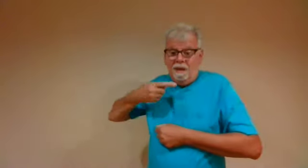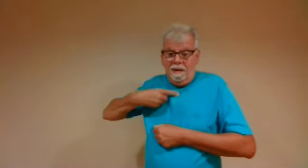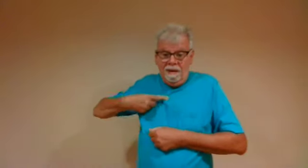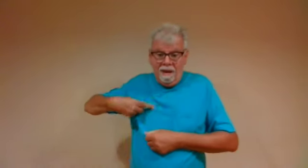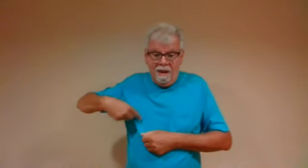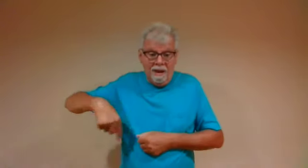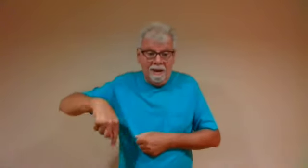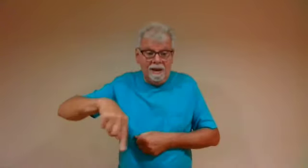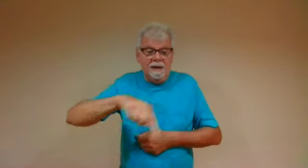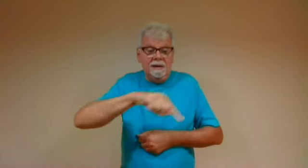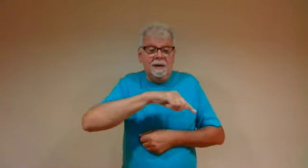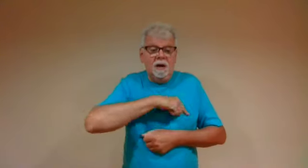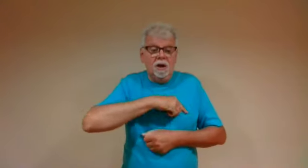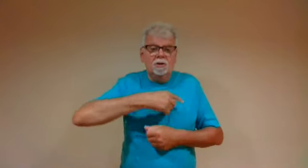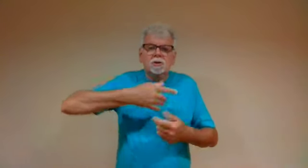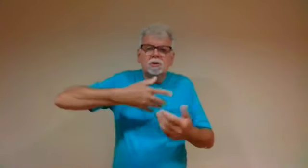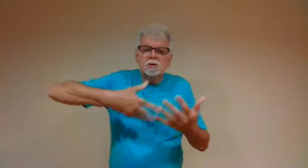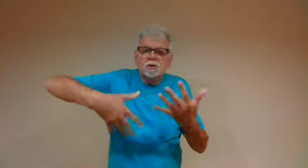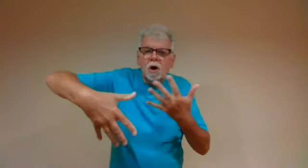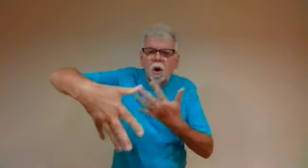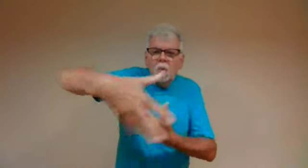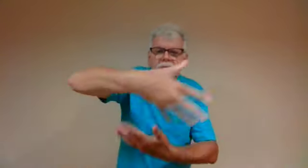The Addressing one another